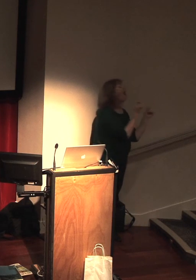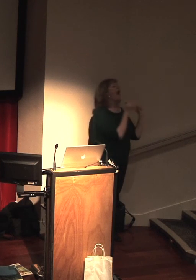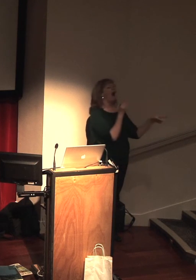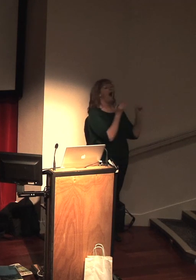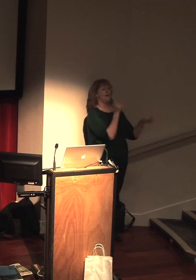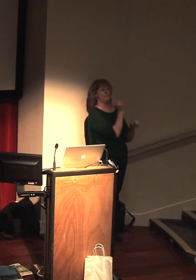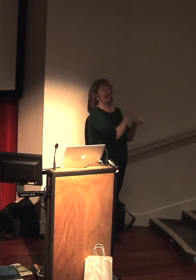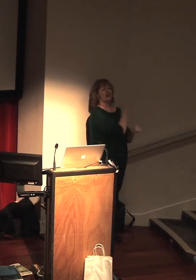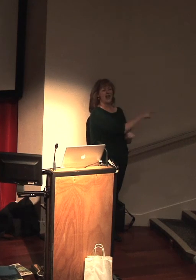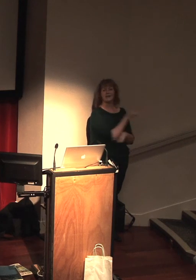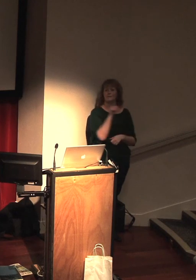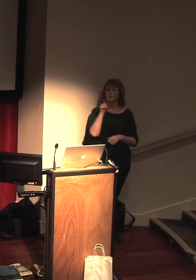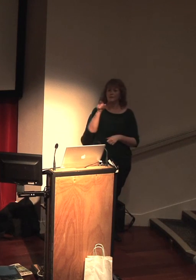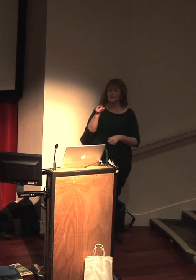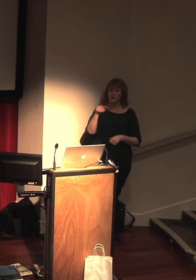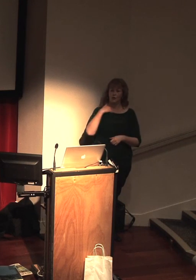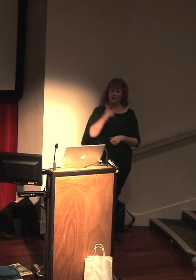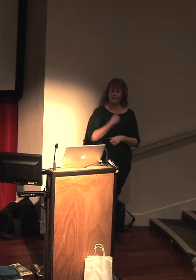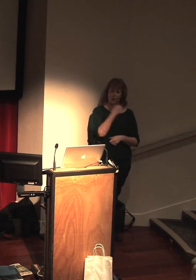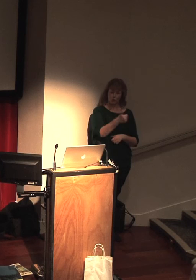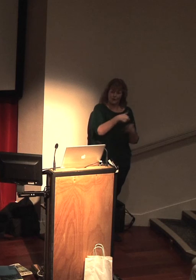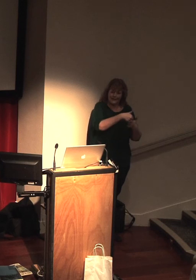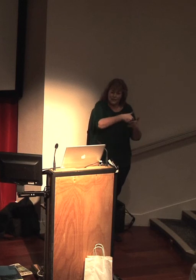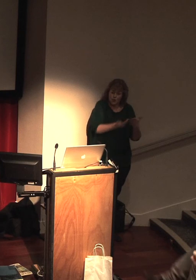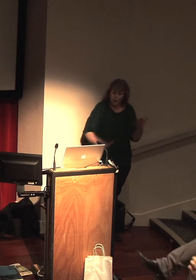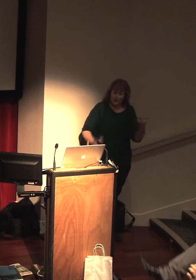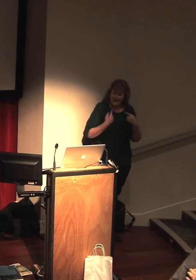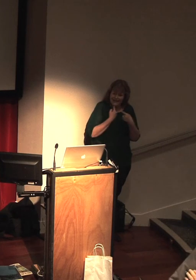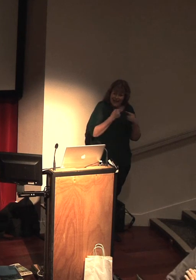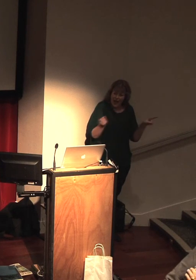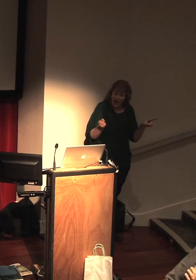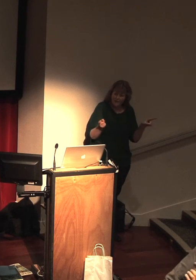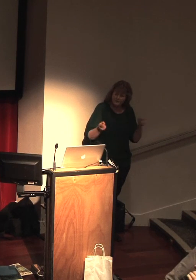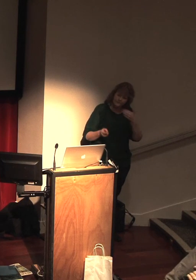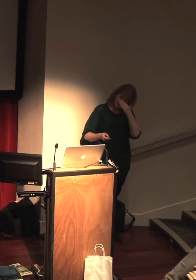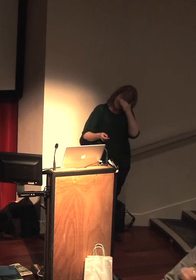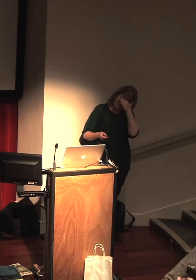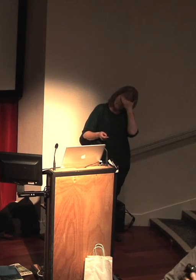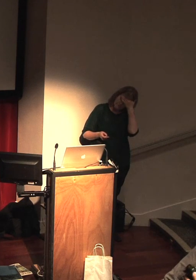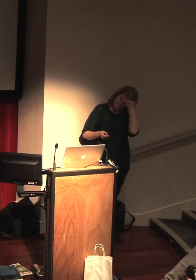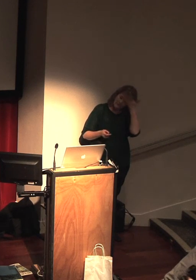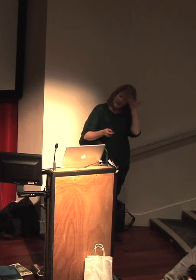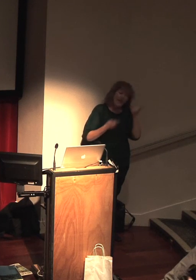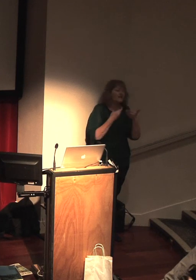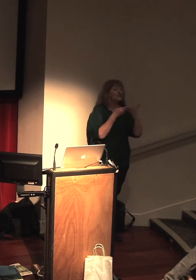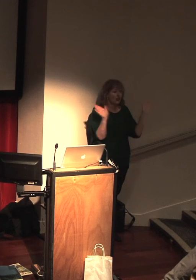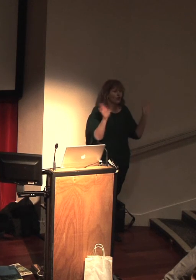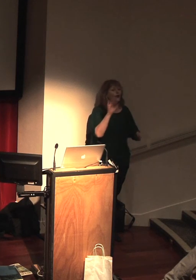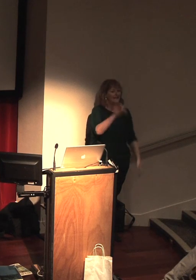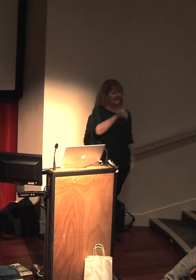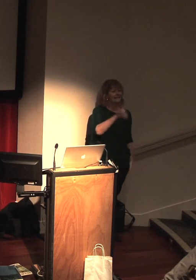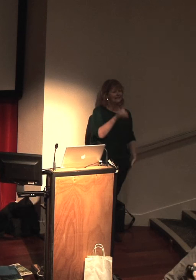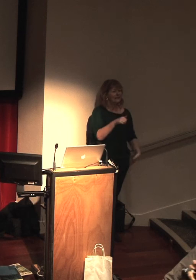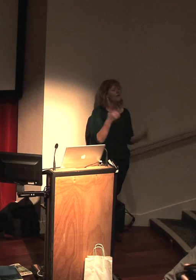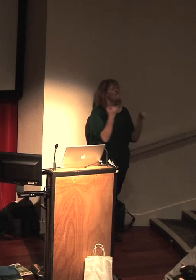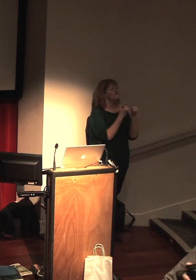Yep. You need to be a good storyteller. Tell us for being a good storyteller to make it in general. Yes, I think you do. I think it's really, really important.